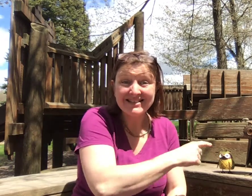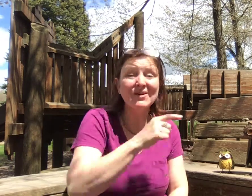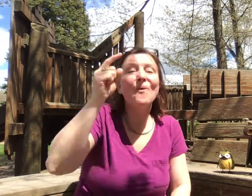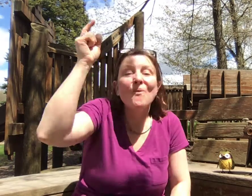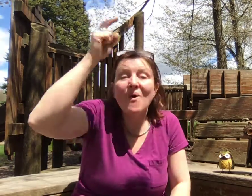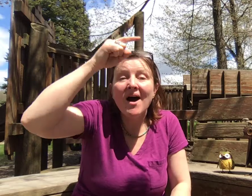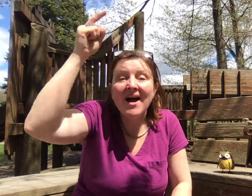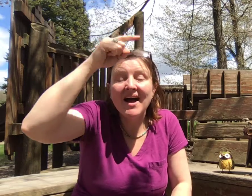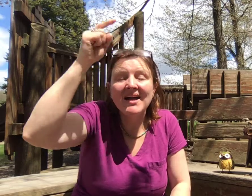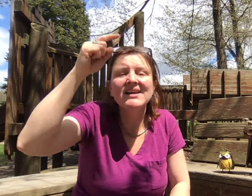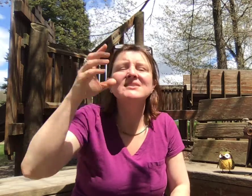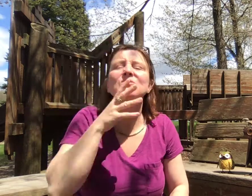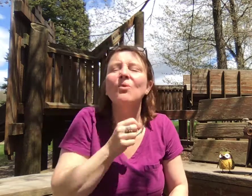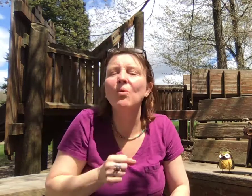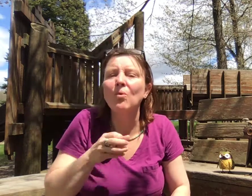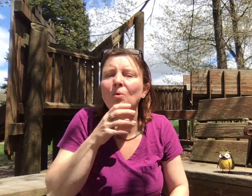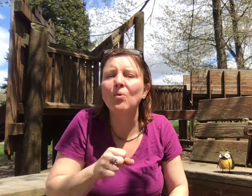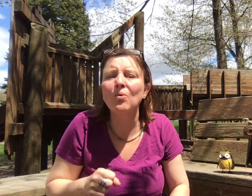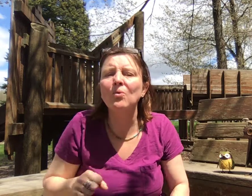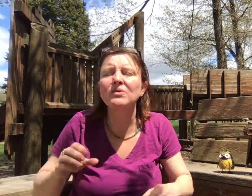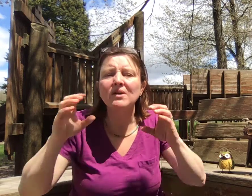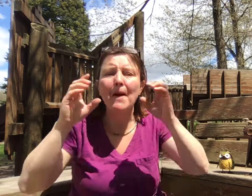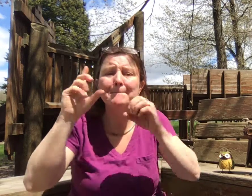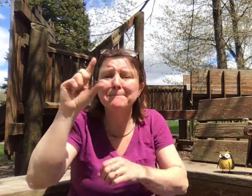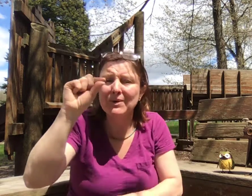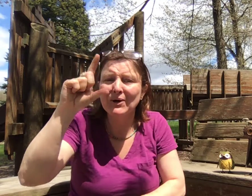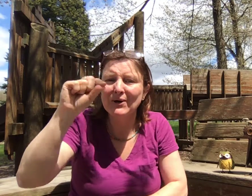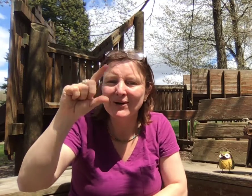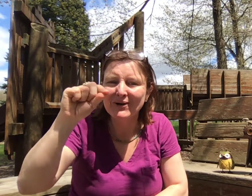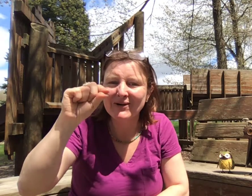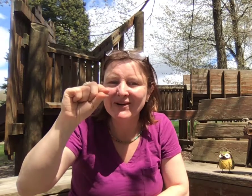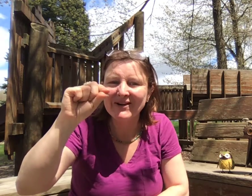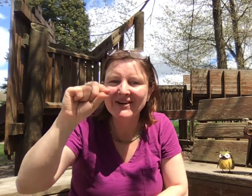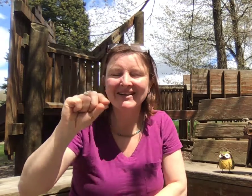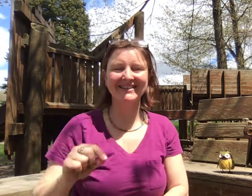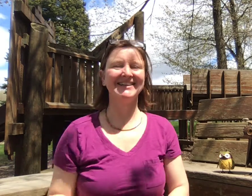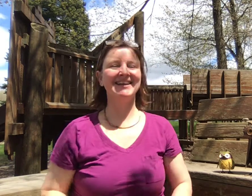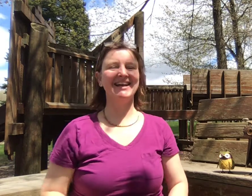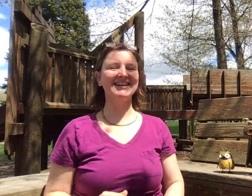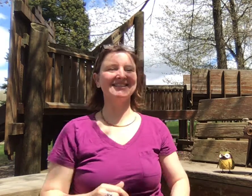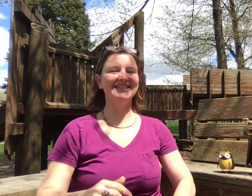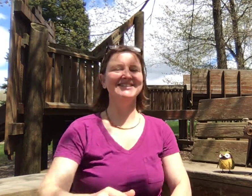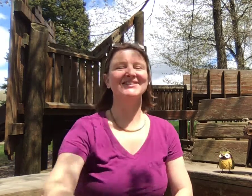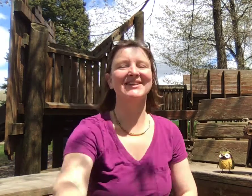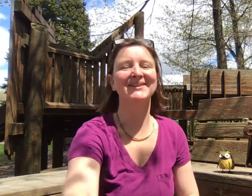wise old bird? Excellent job.